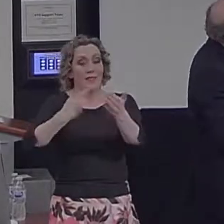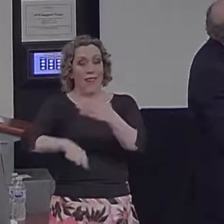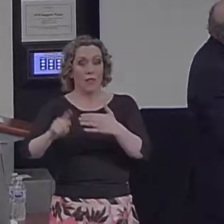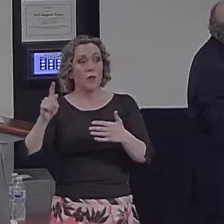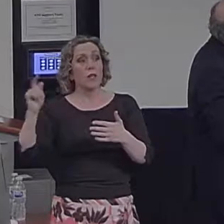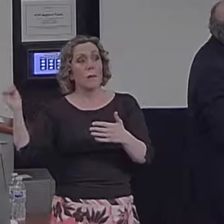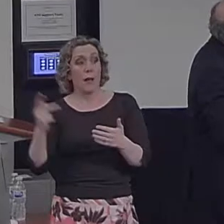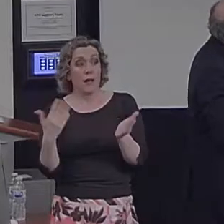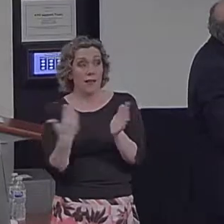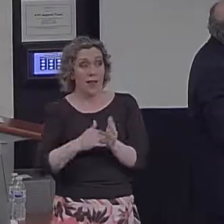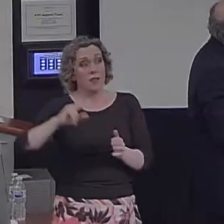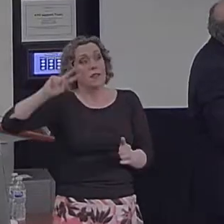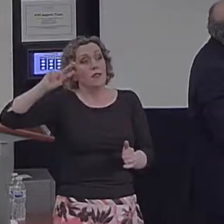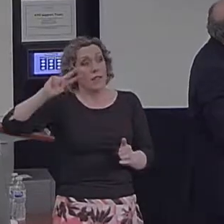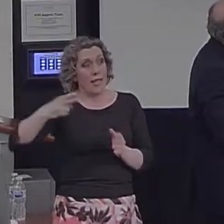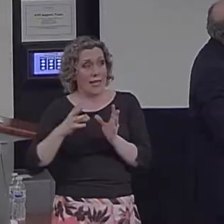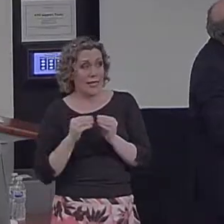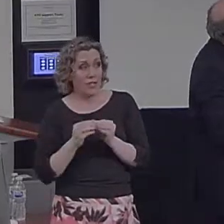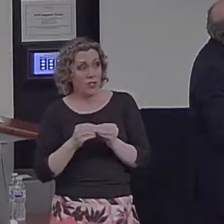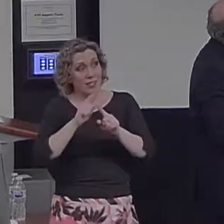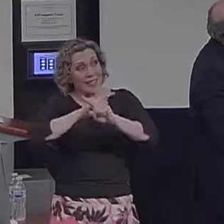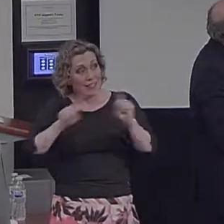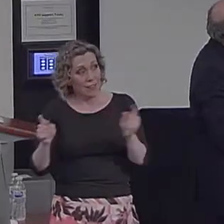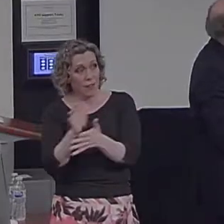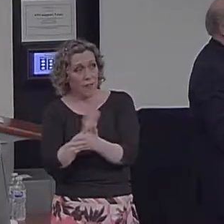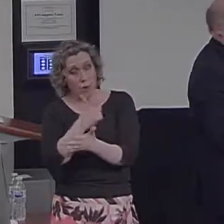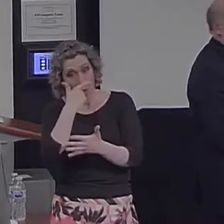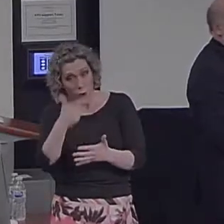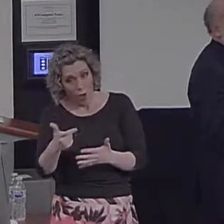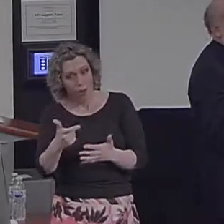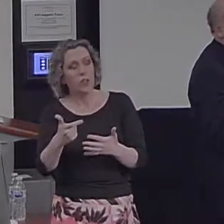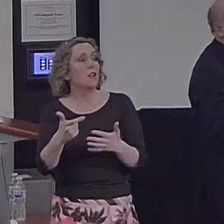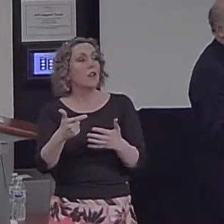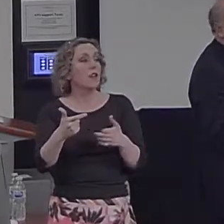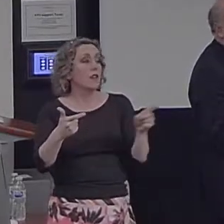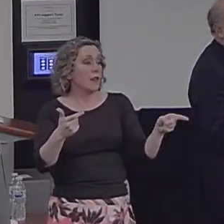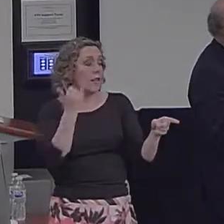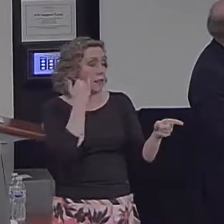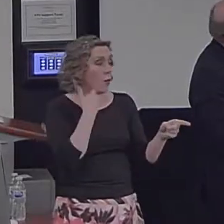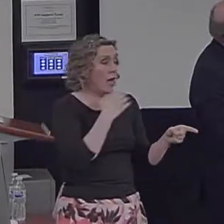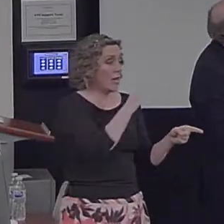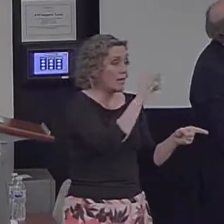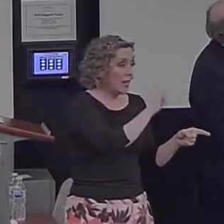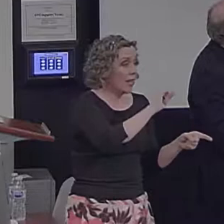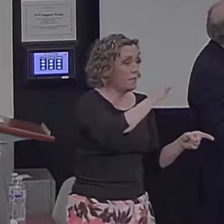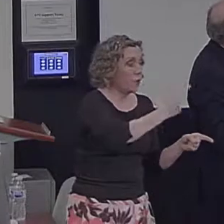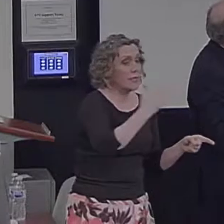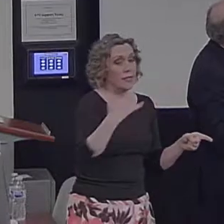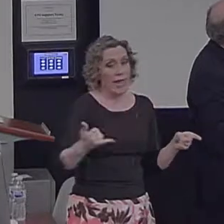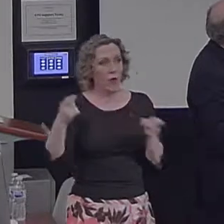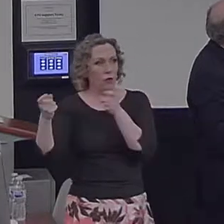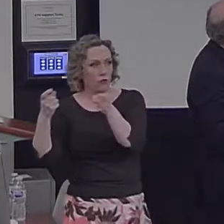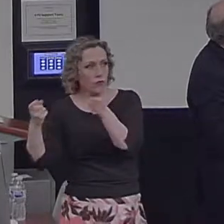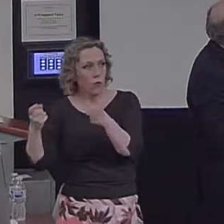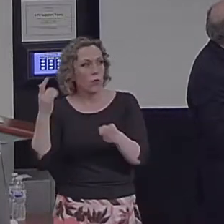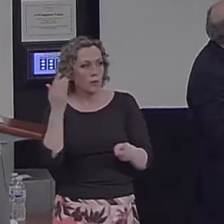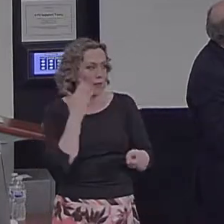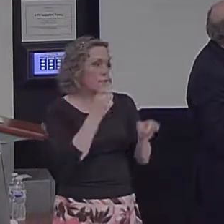You see a different version of the video. You get whichever induction you didn't have the previous week. So if you did specificity first, now you do control.